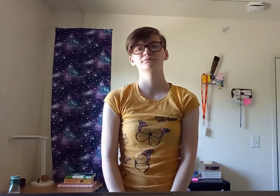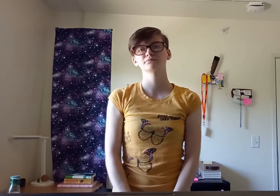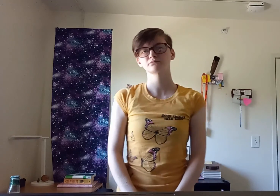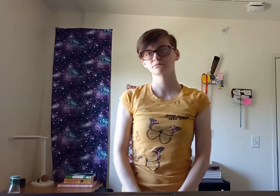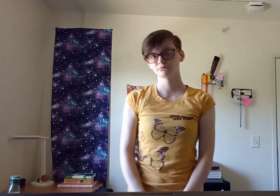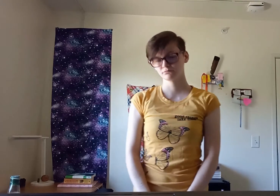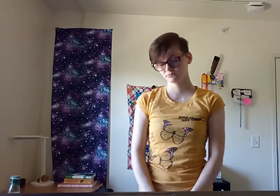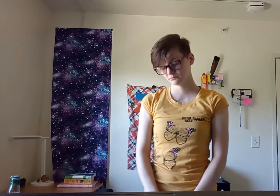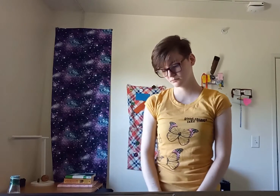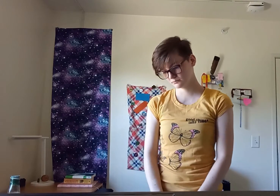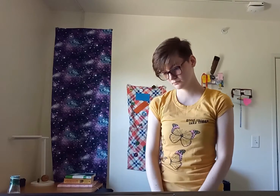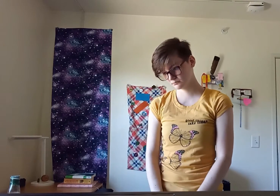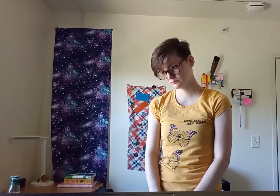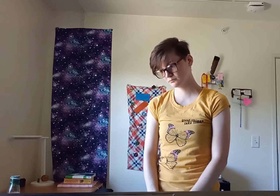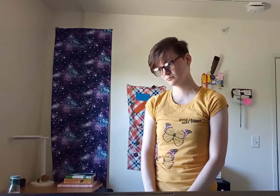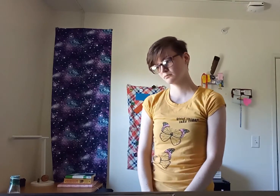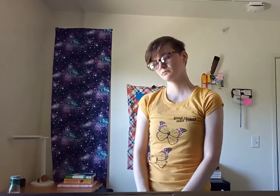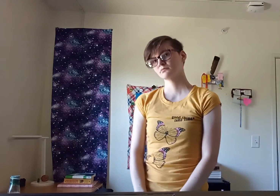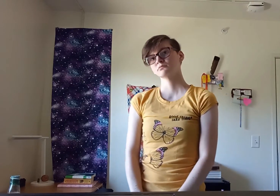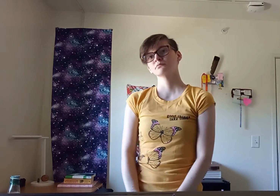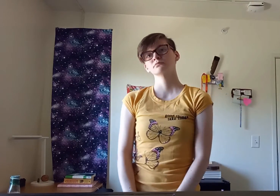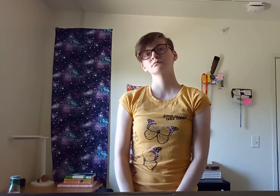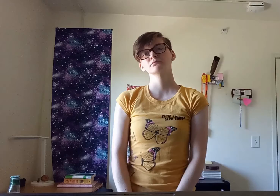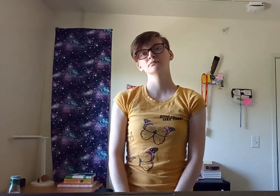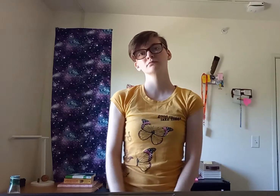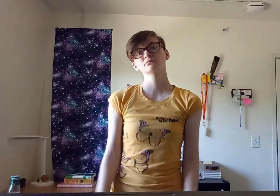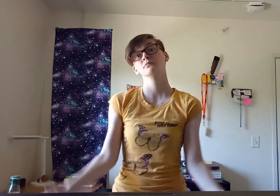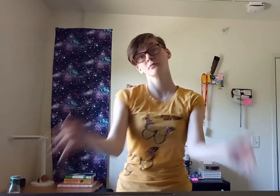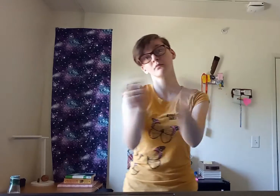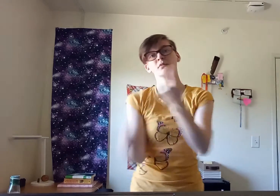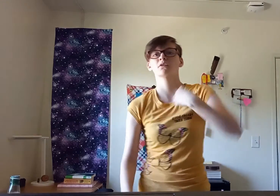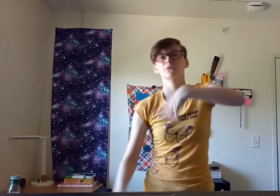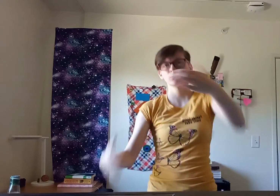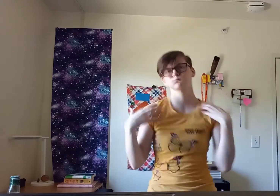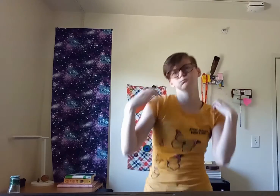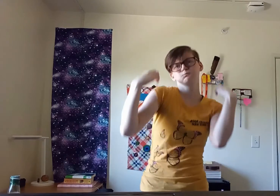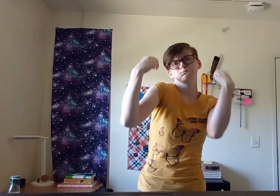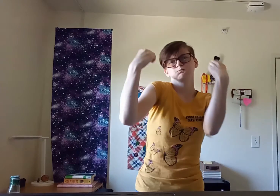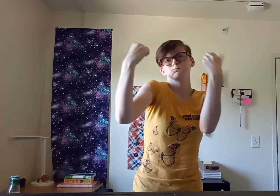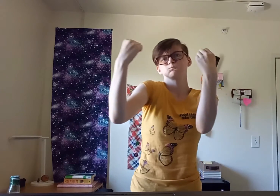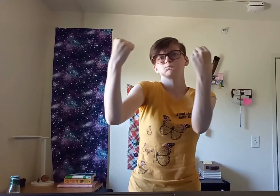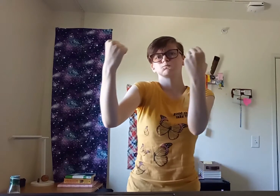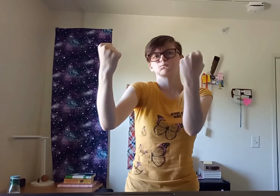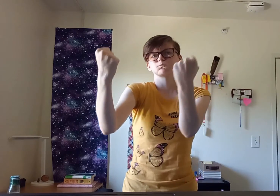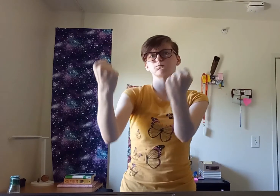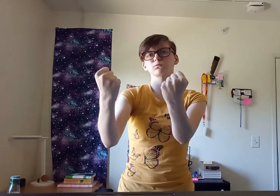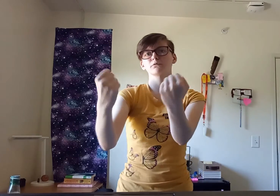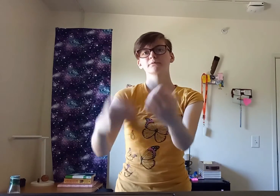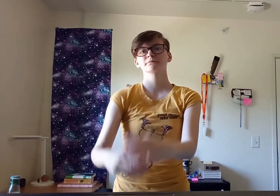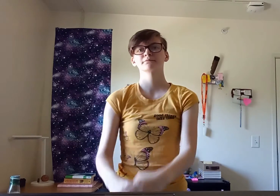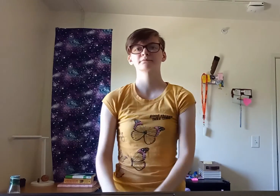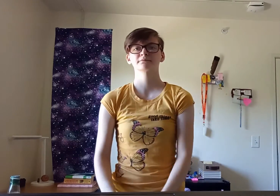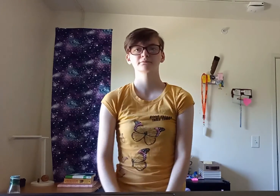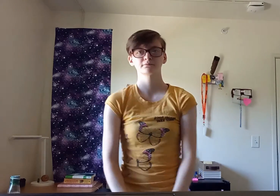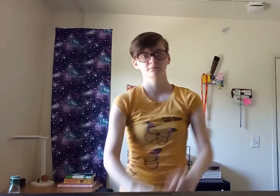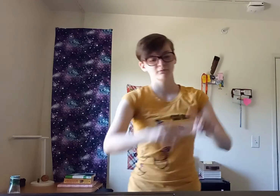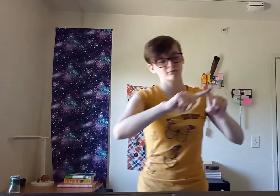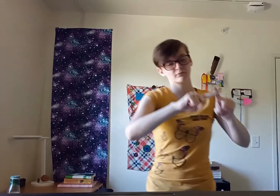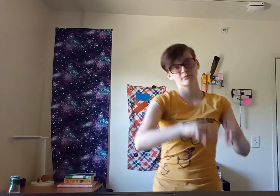Let's ditch the winds of foam We are stronger together We